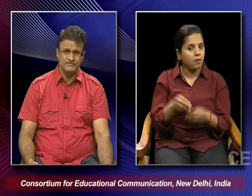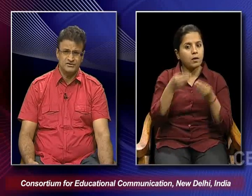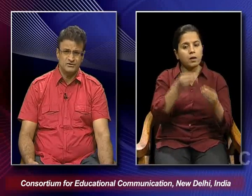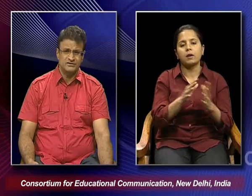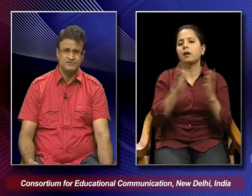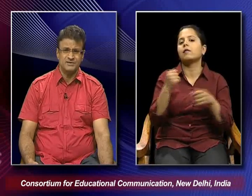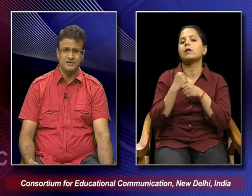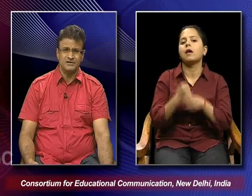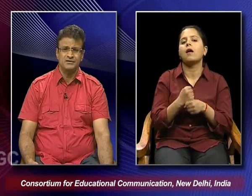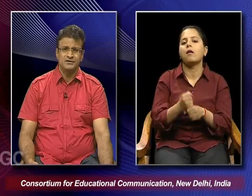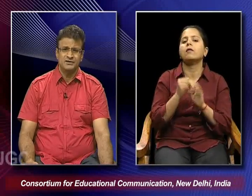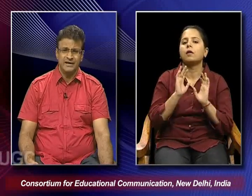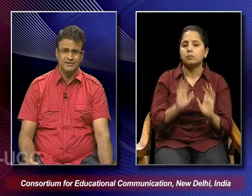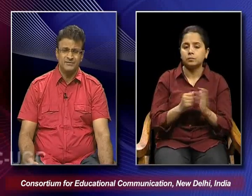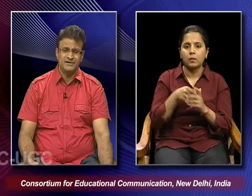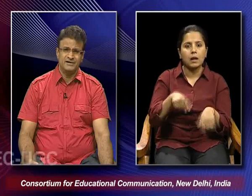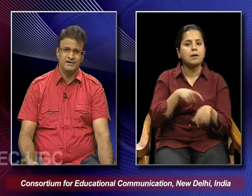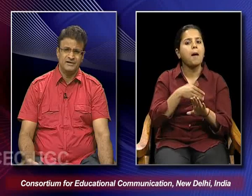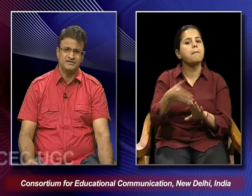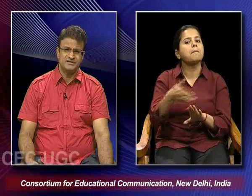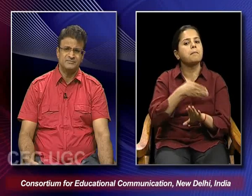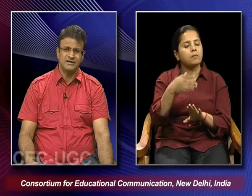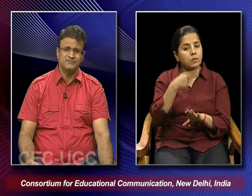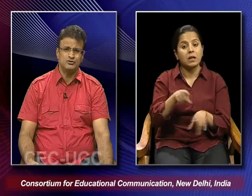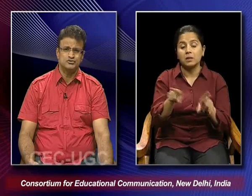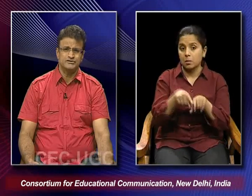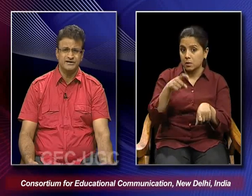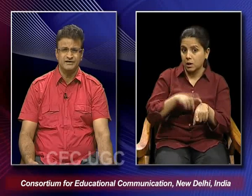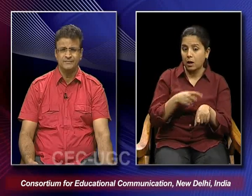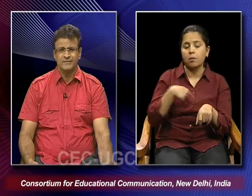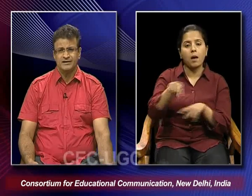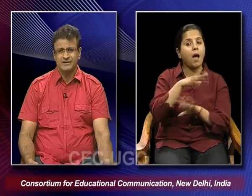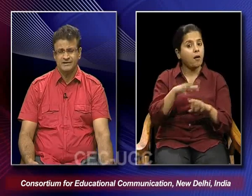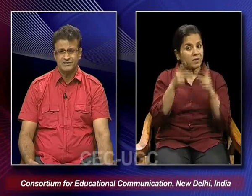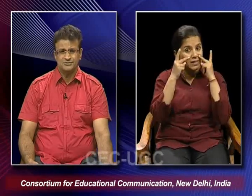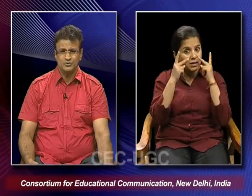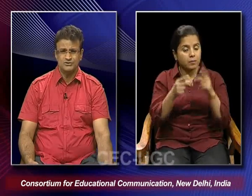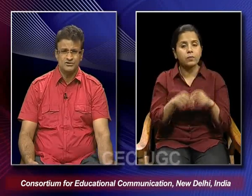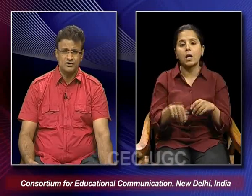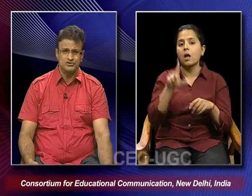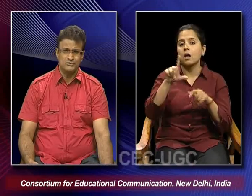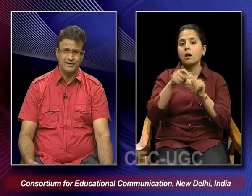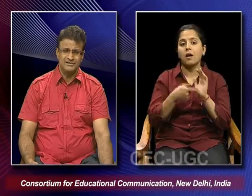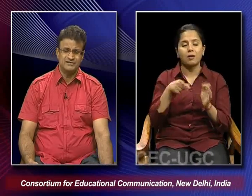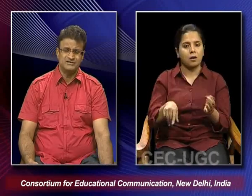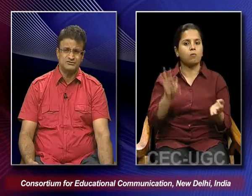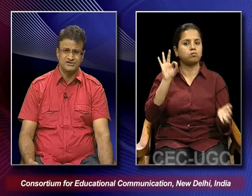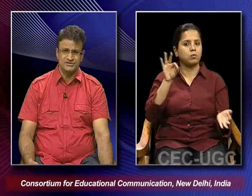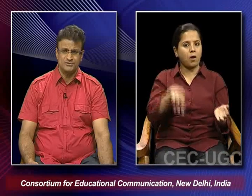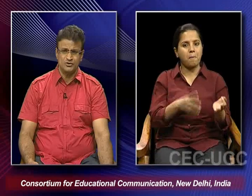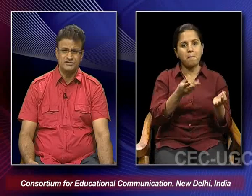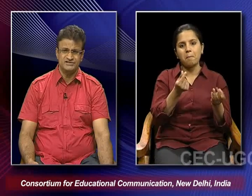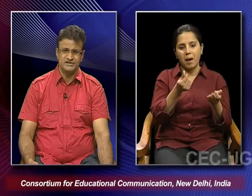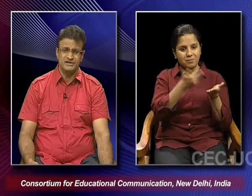of gifts during this particular time and at the same time we also see that Lakshmi who is the goddess of wealth is